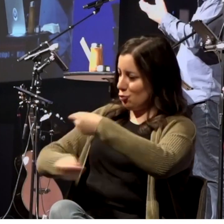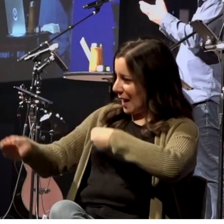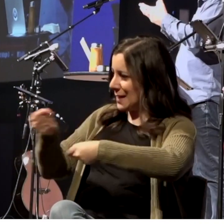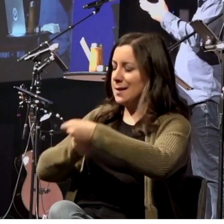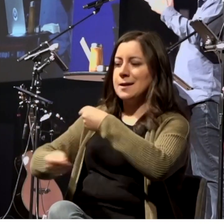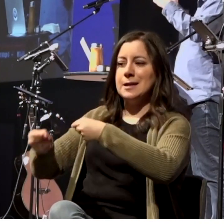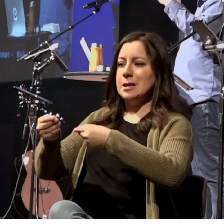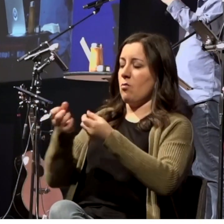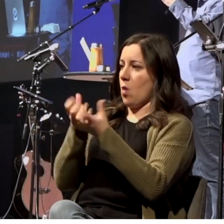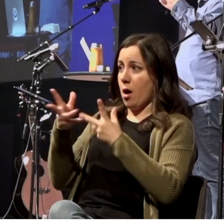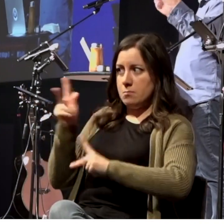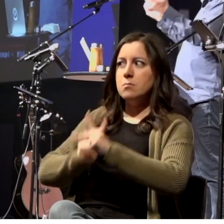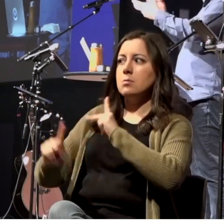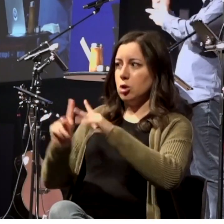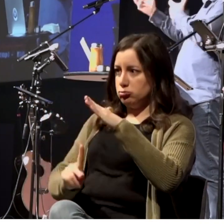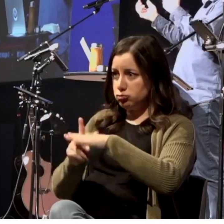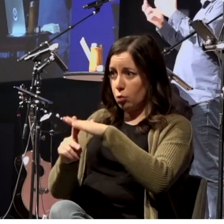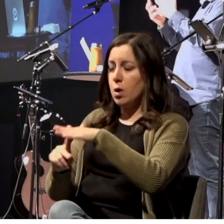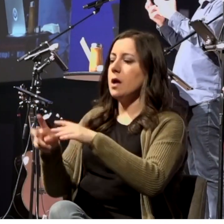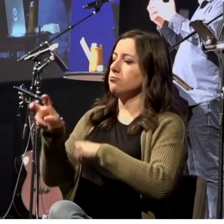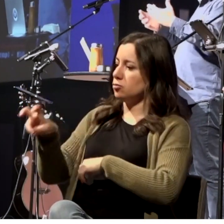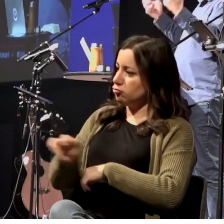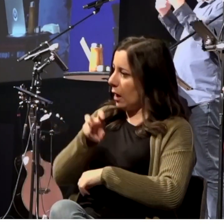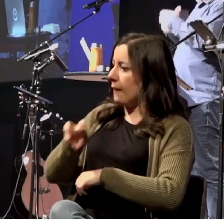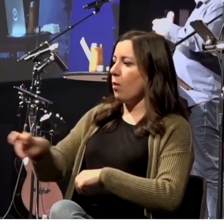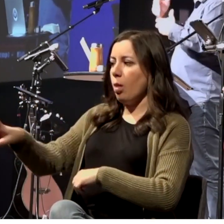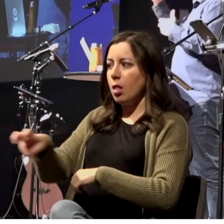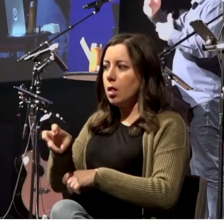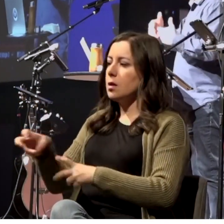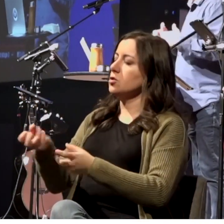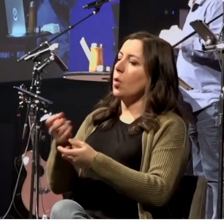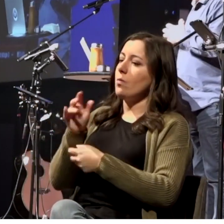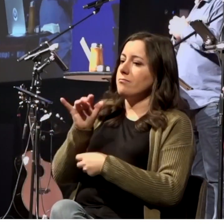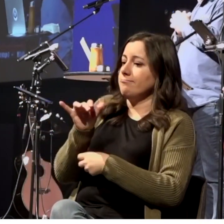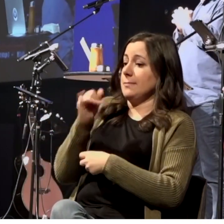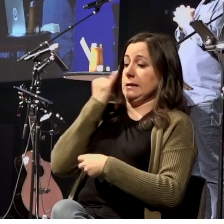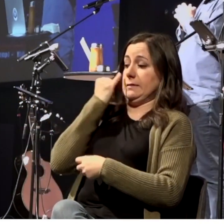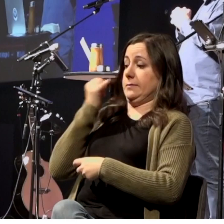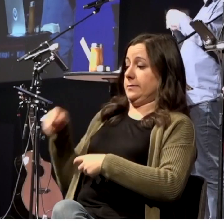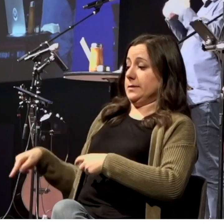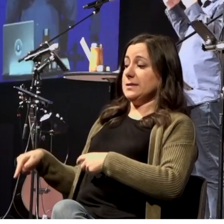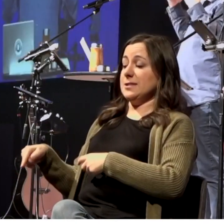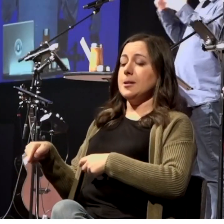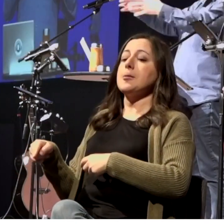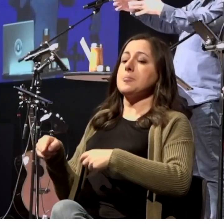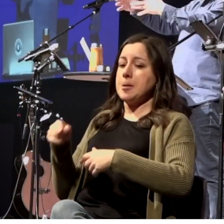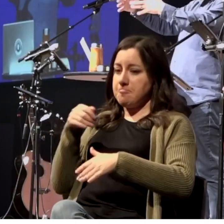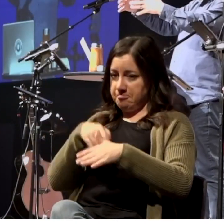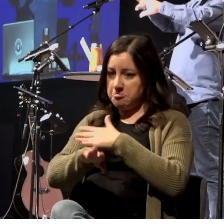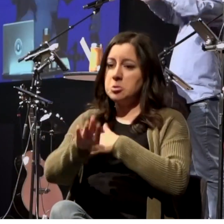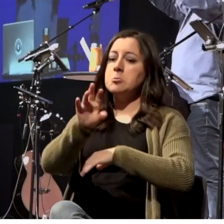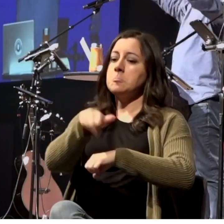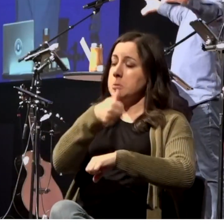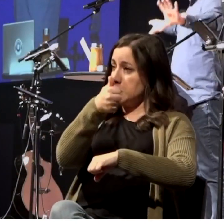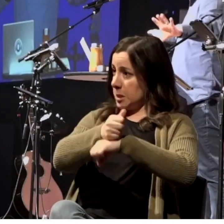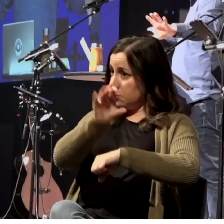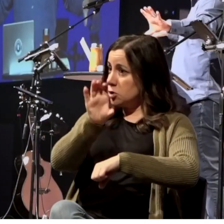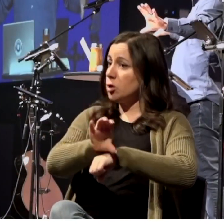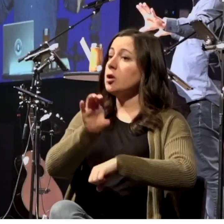traffic, right? With good international traffic, import, export. And he's like, I'm going to import and export the gospel.